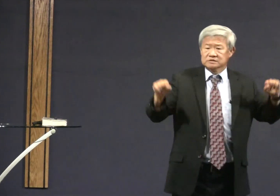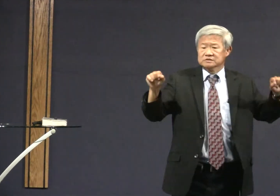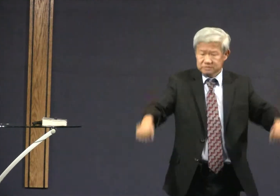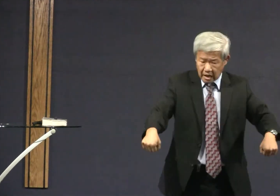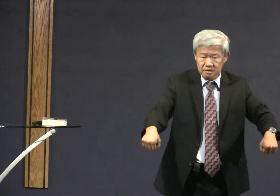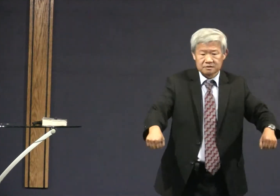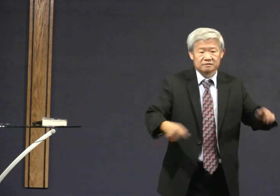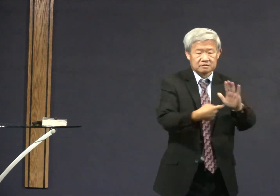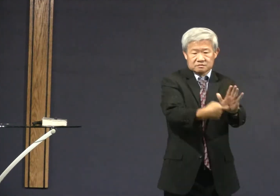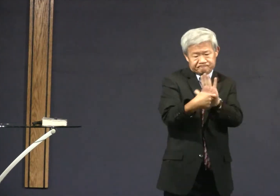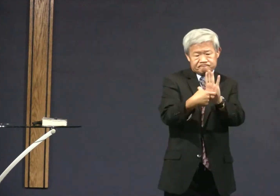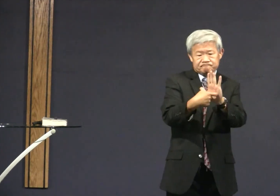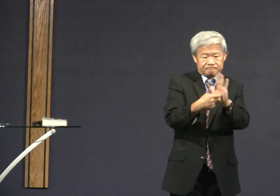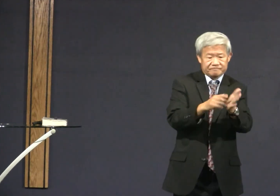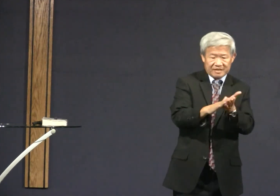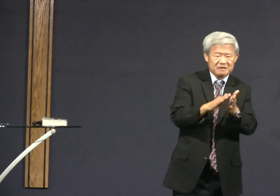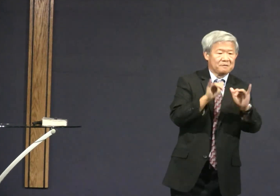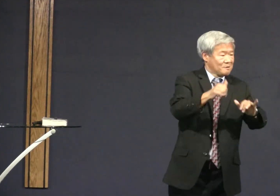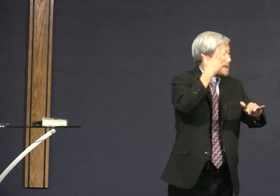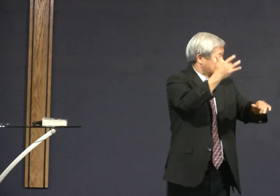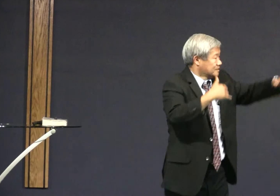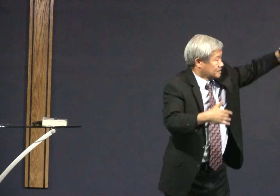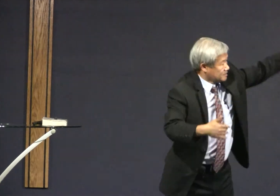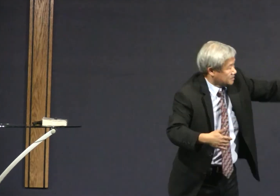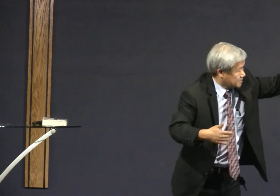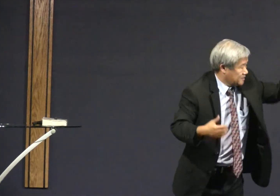and so you can be a pastor or a Sunday school teacher